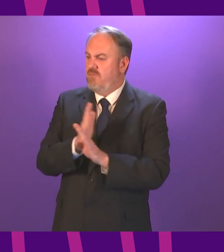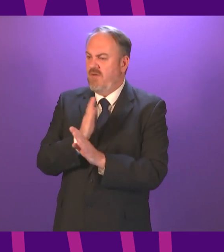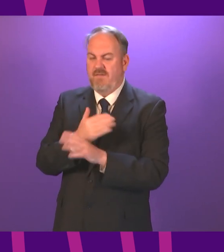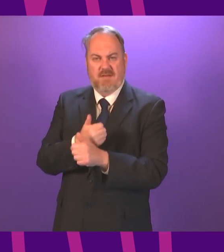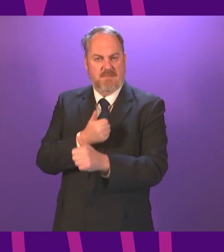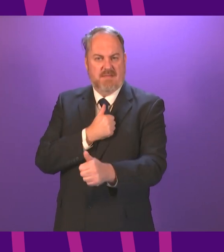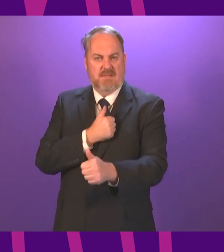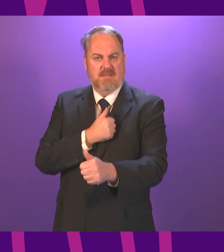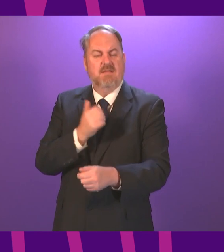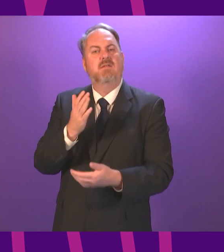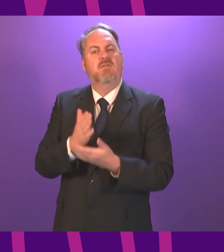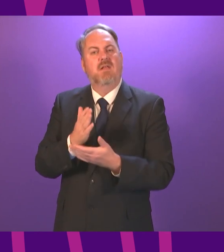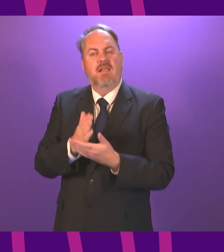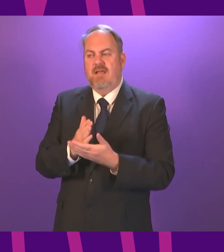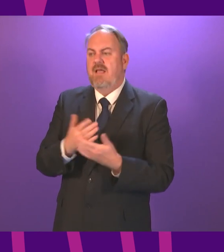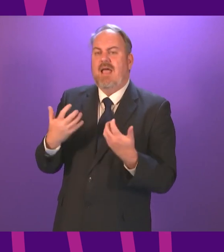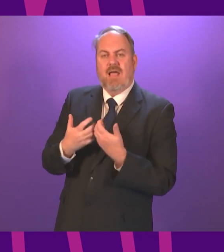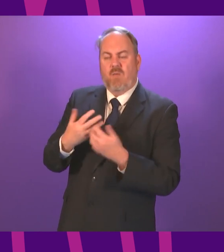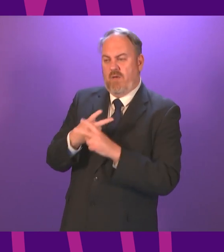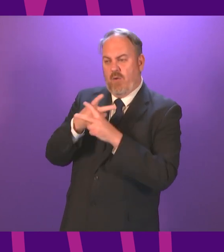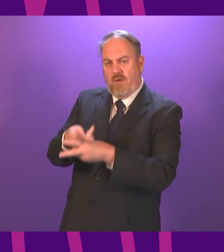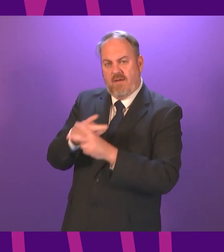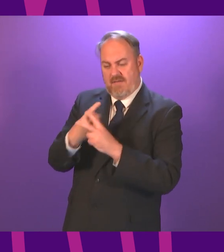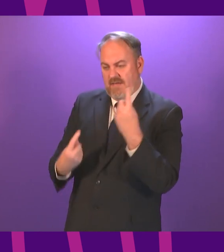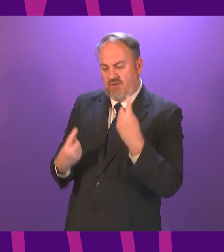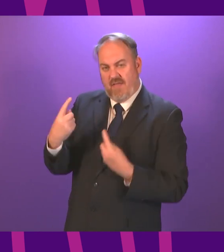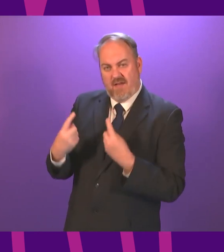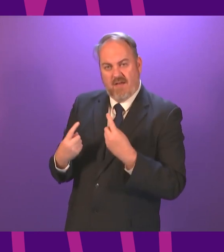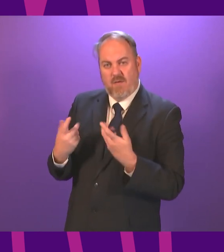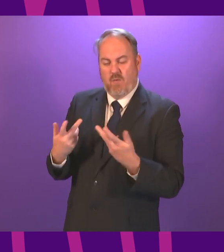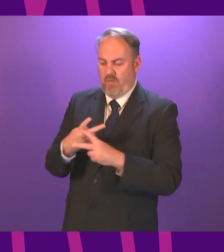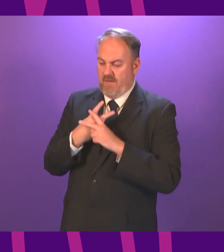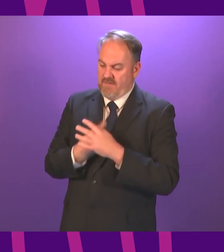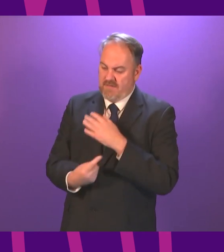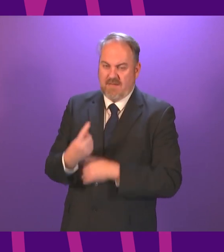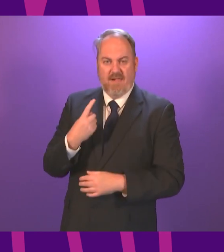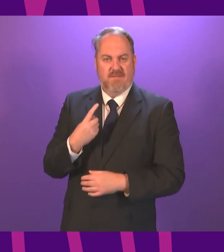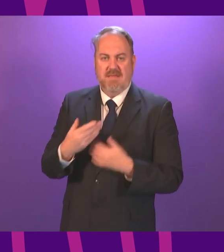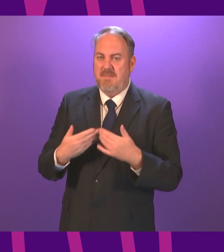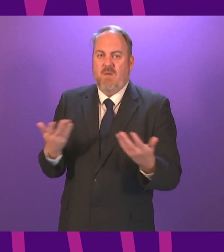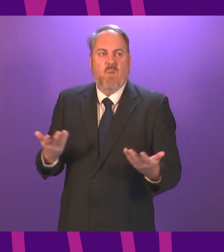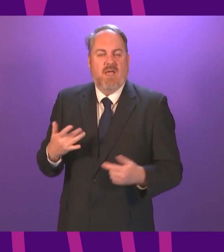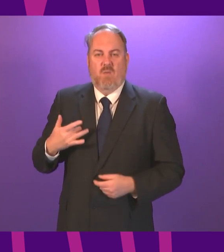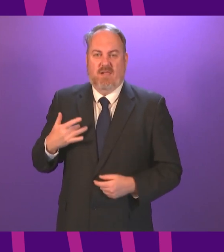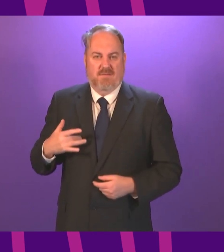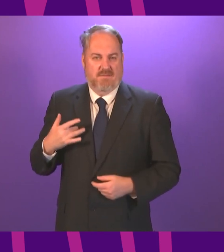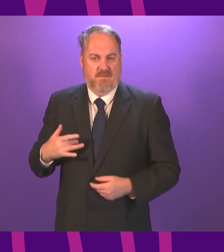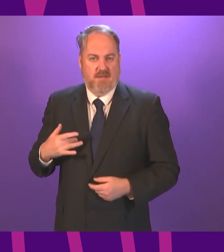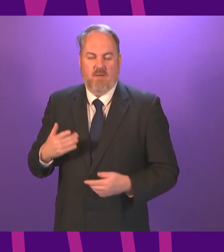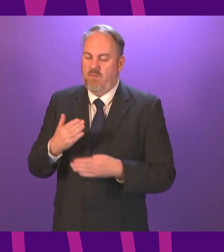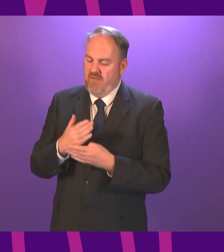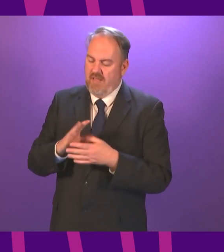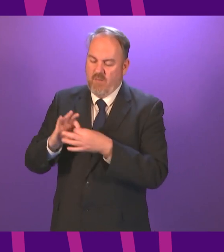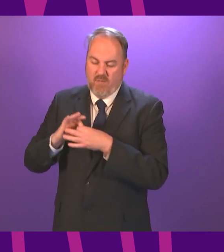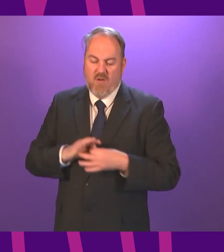of our communities to look after themselves and each other. From Airdrie to Motherwell to Falkirk, in the last year we have come together